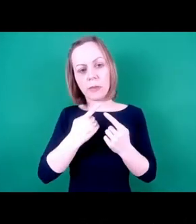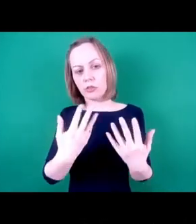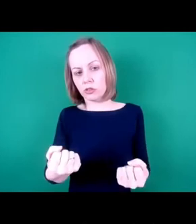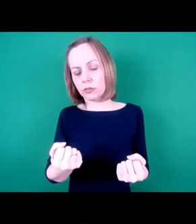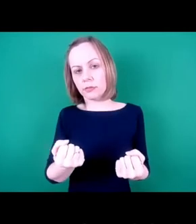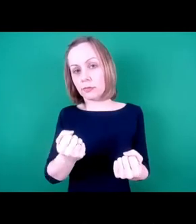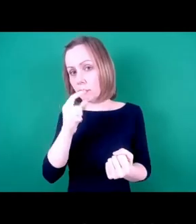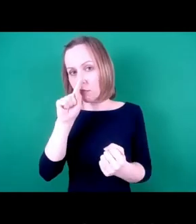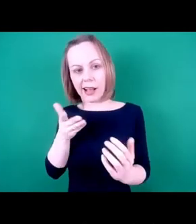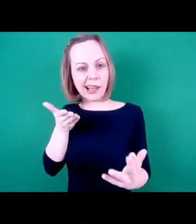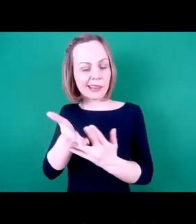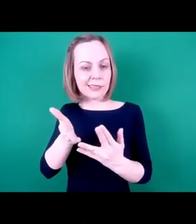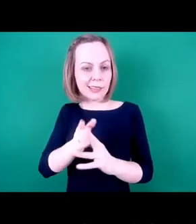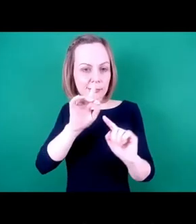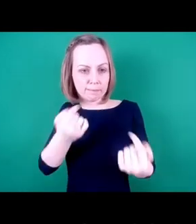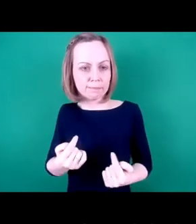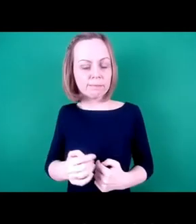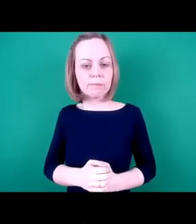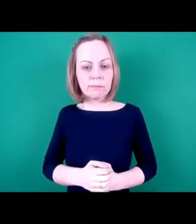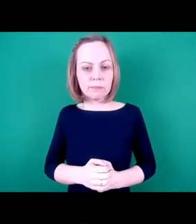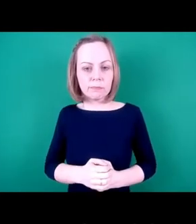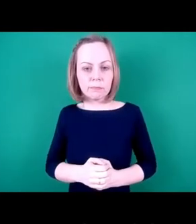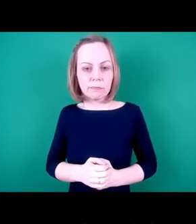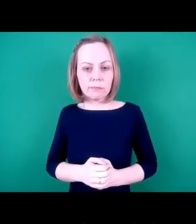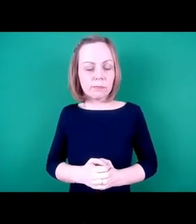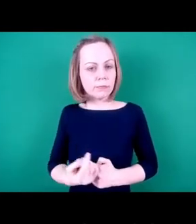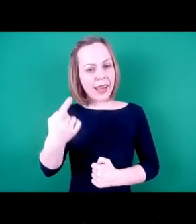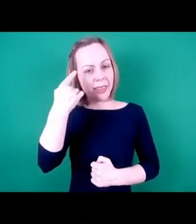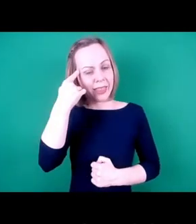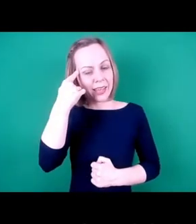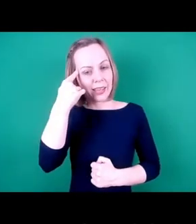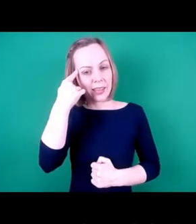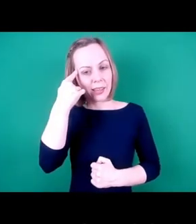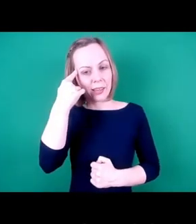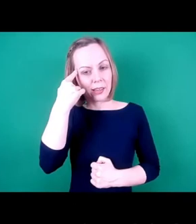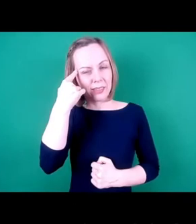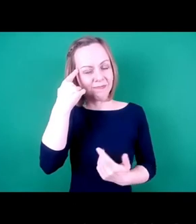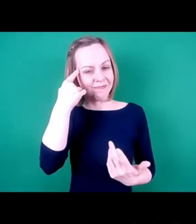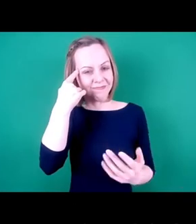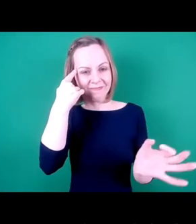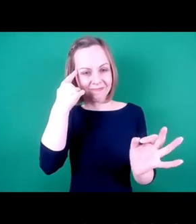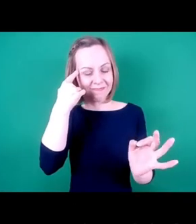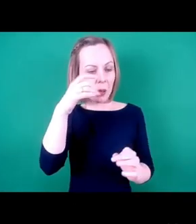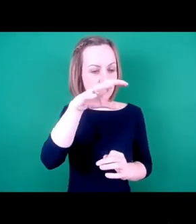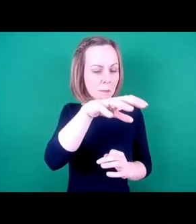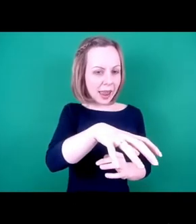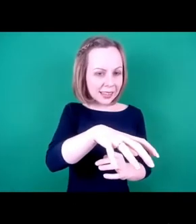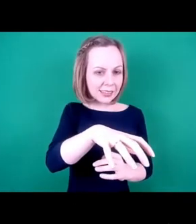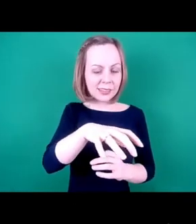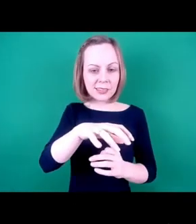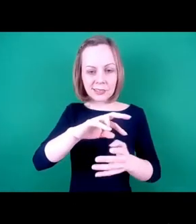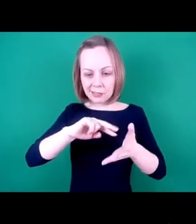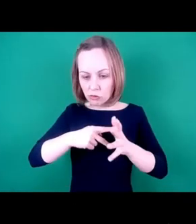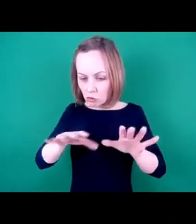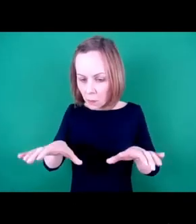So in don't think we have a place or an organisation that collects and supports the development